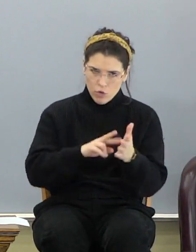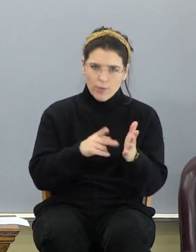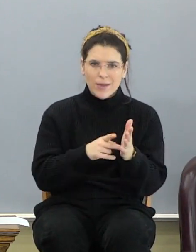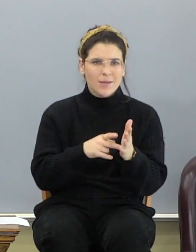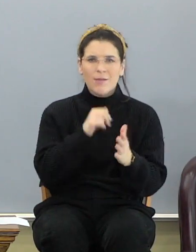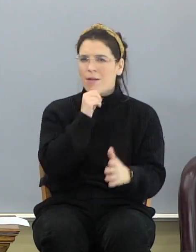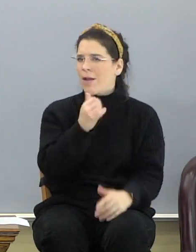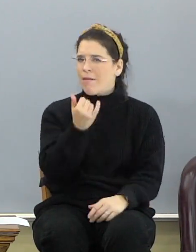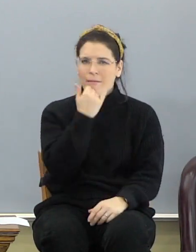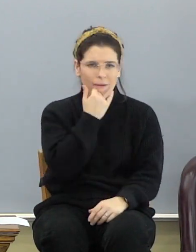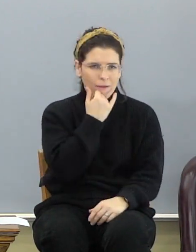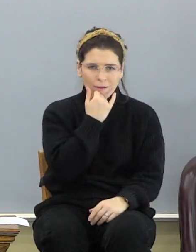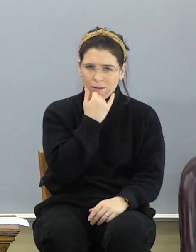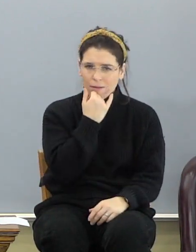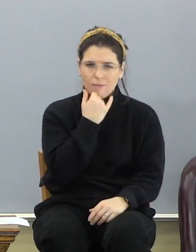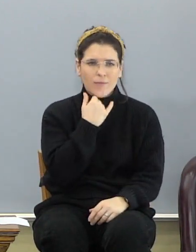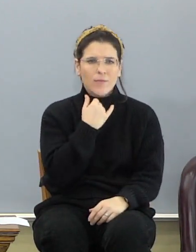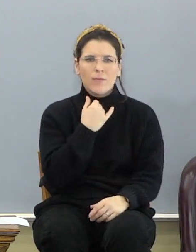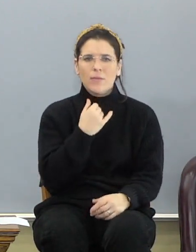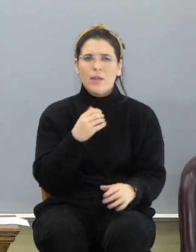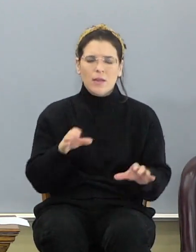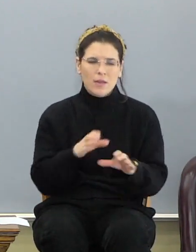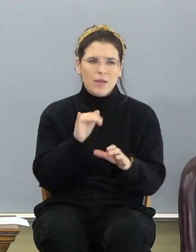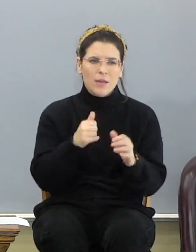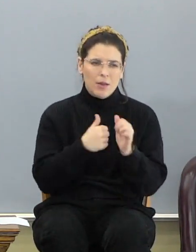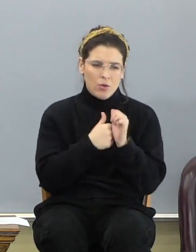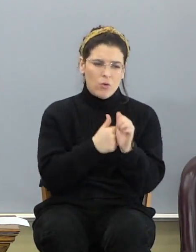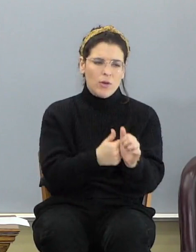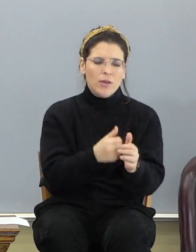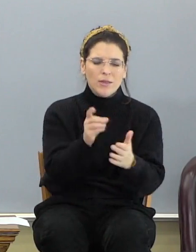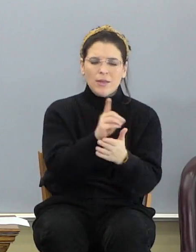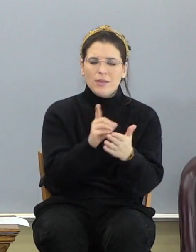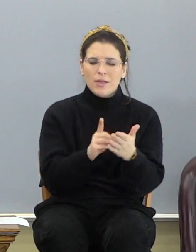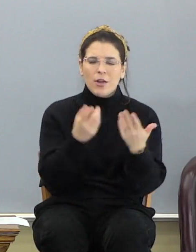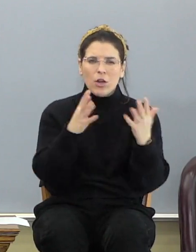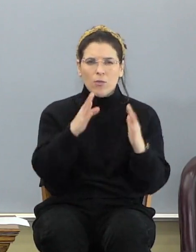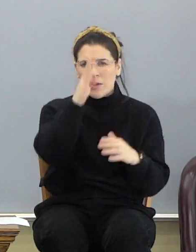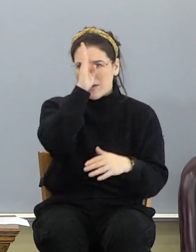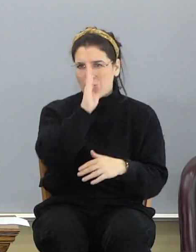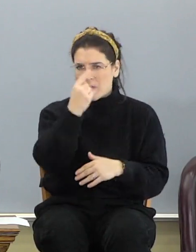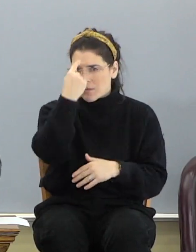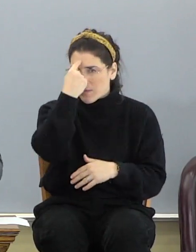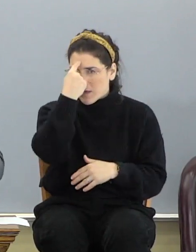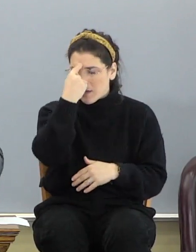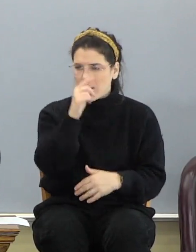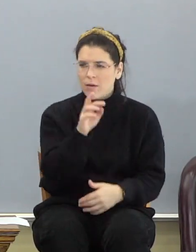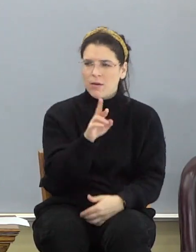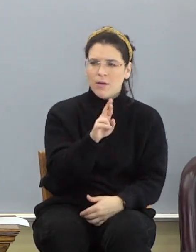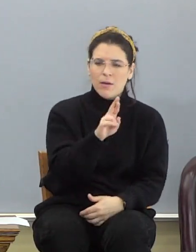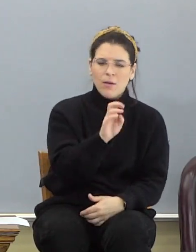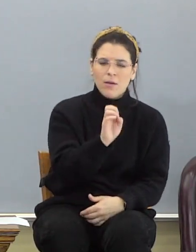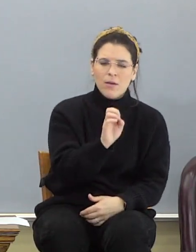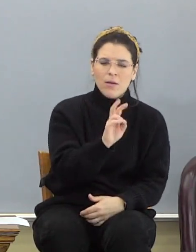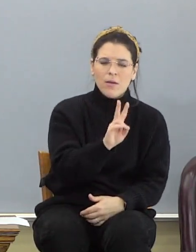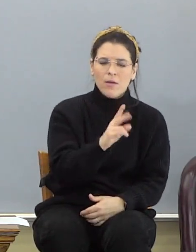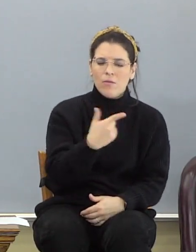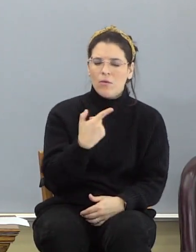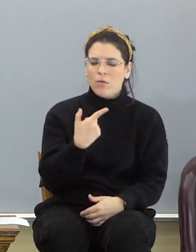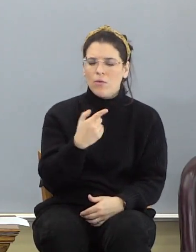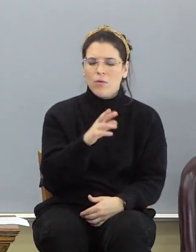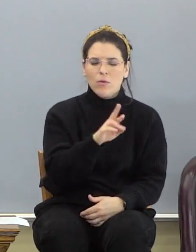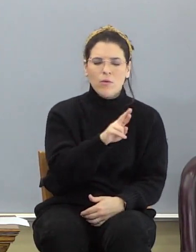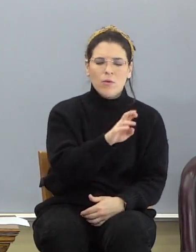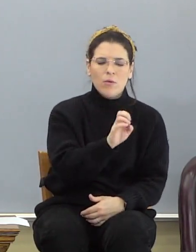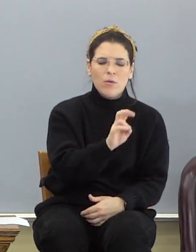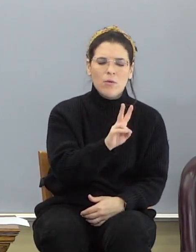And he did it according to a design that he already had in mind. So if you look at Revelation chapter 21, look at the city that he created,